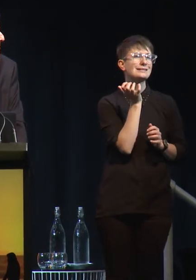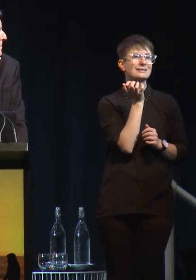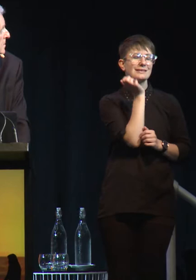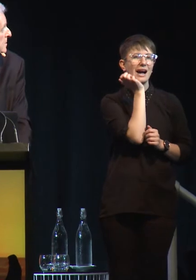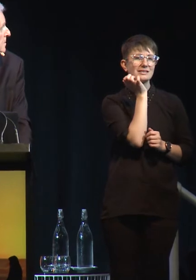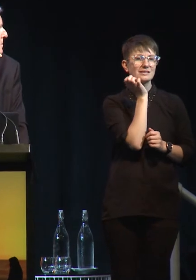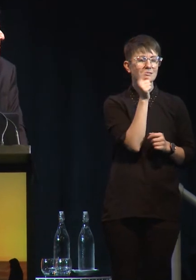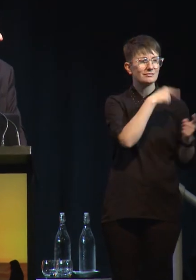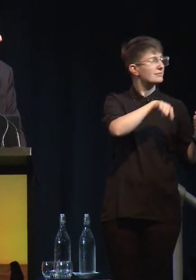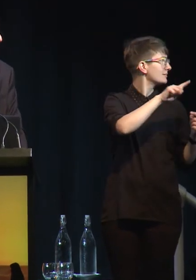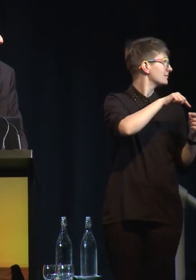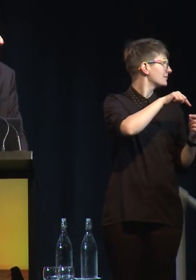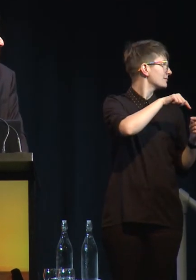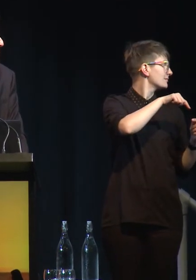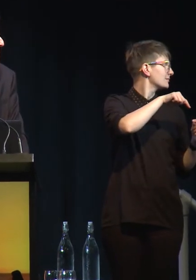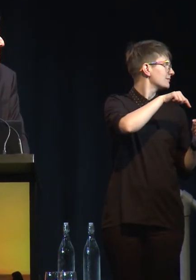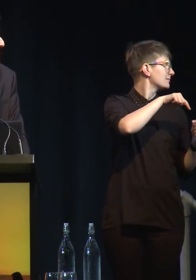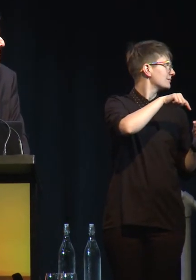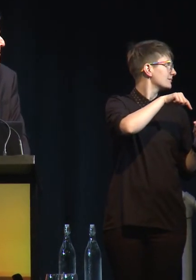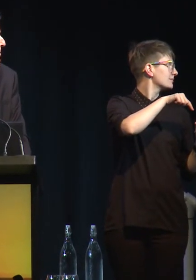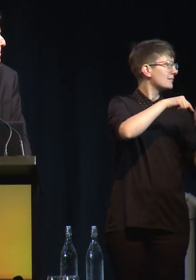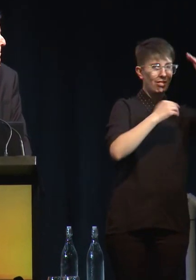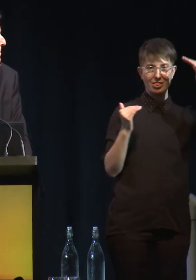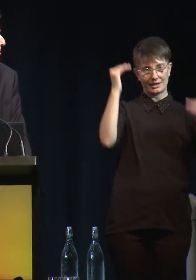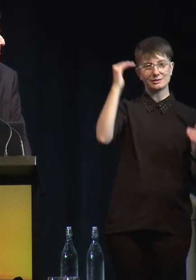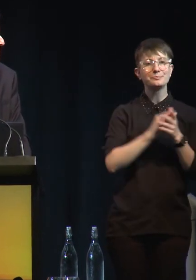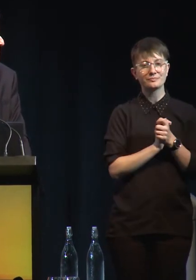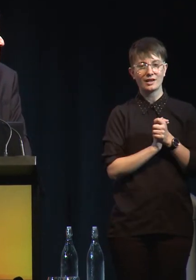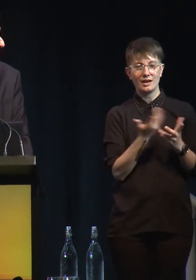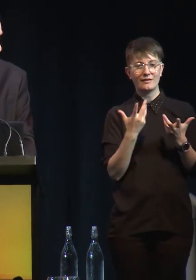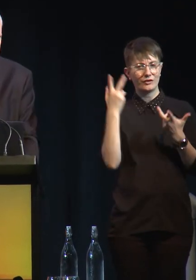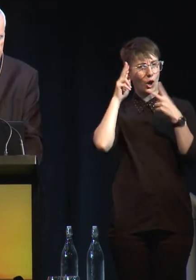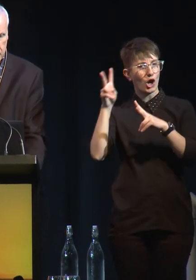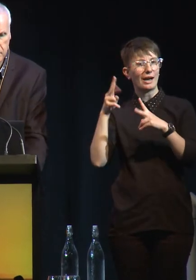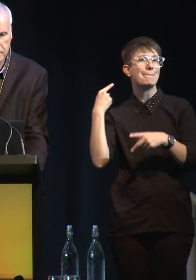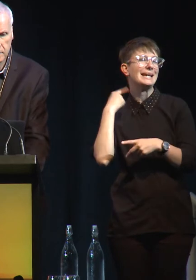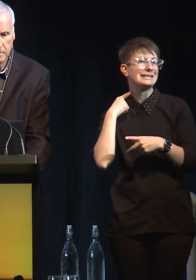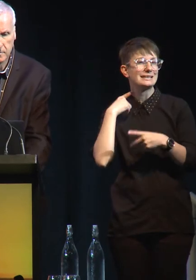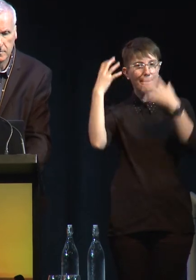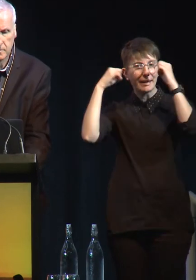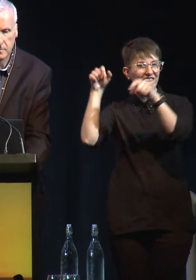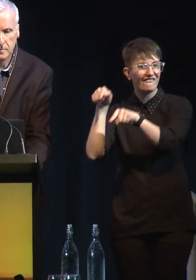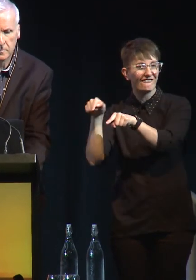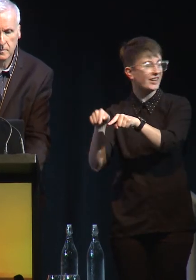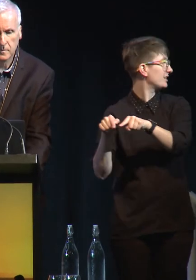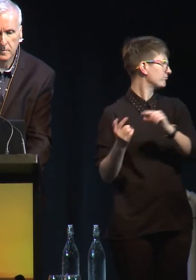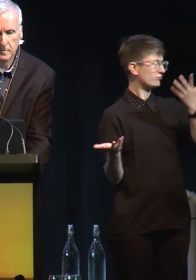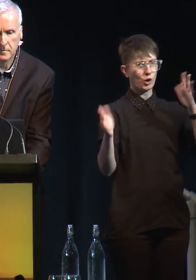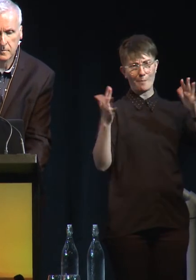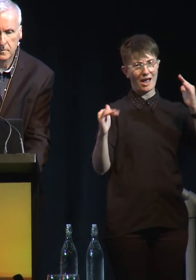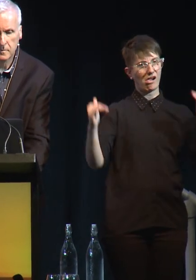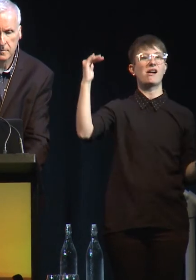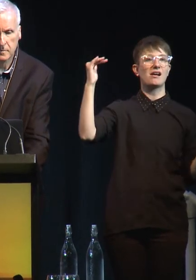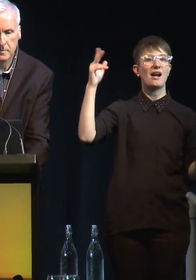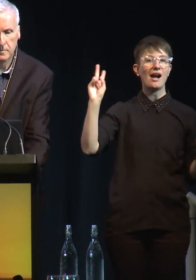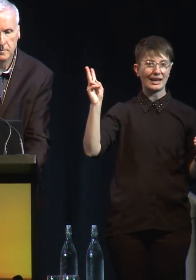And you look at beef. Beef land use is 36 square miles, water use is 570. I mean, you can see, you can